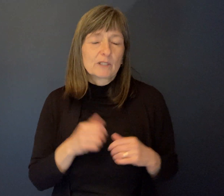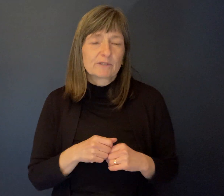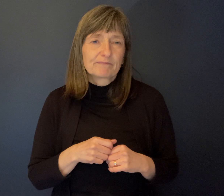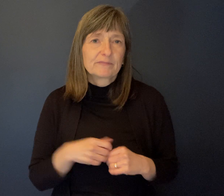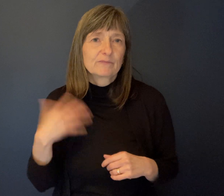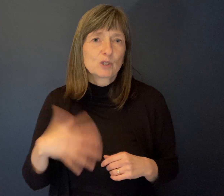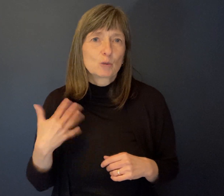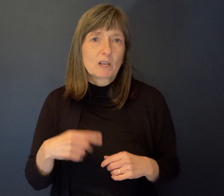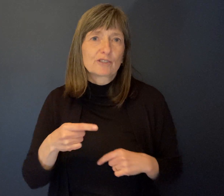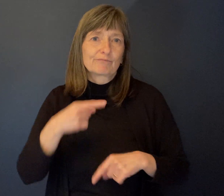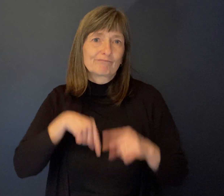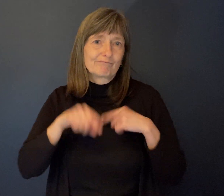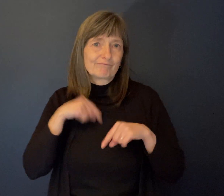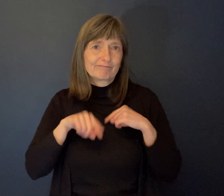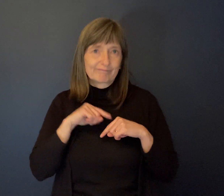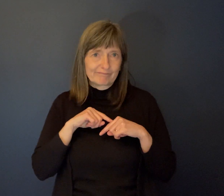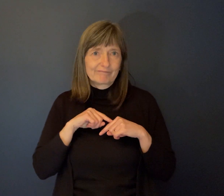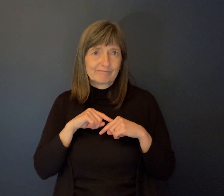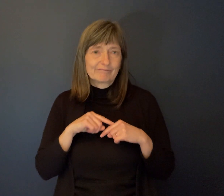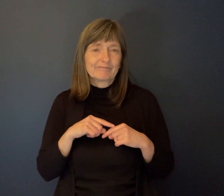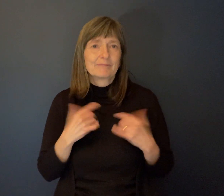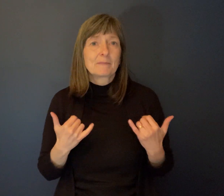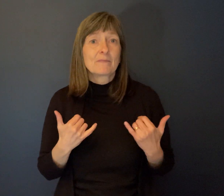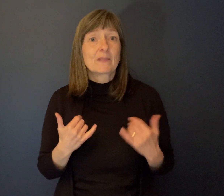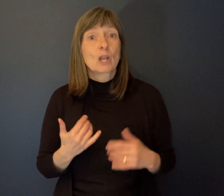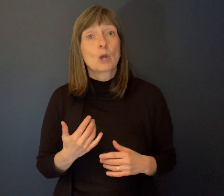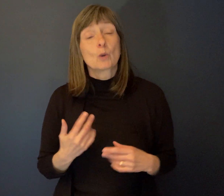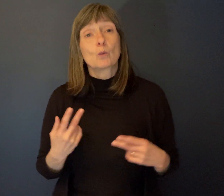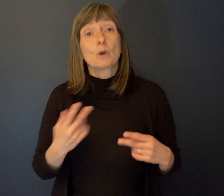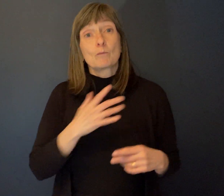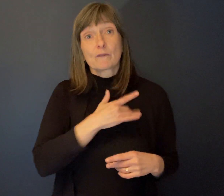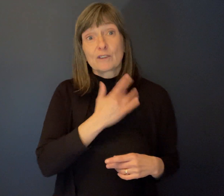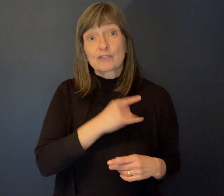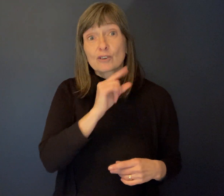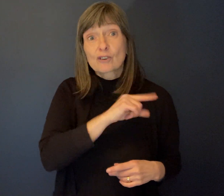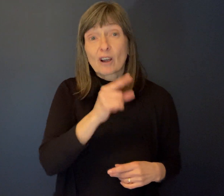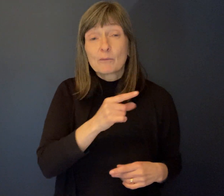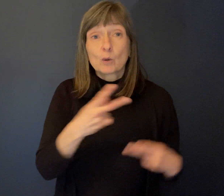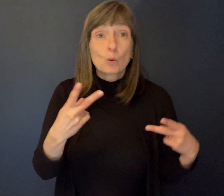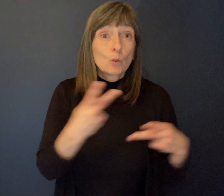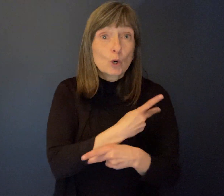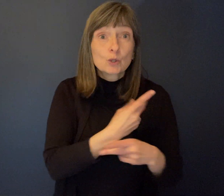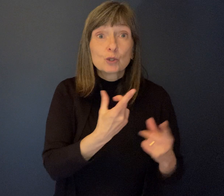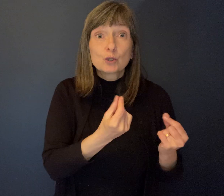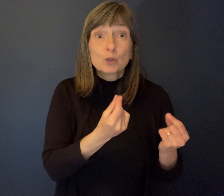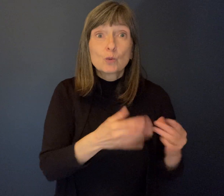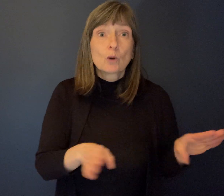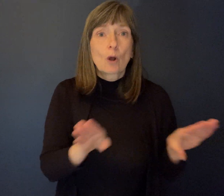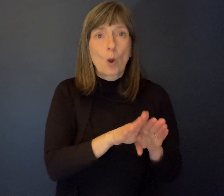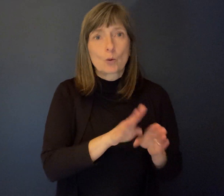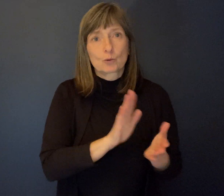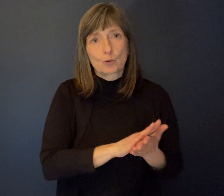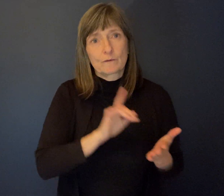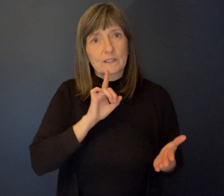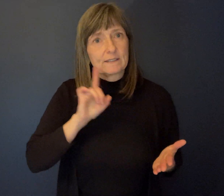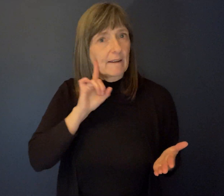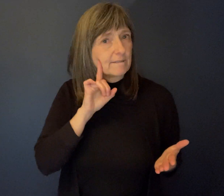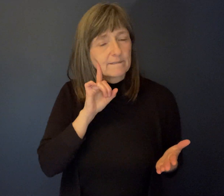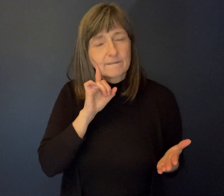slipping back as far as I'm sure. I think one of the biggest mistakes that the provincial government ever made was the closing of the school for the deaf. I was just horrified to see that